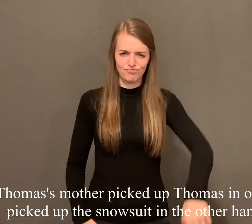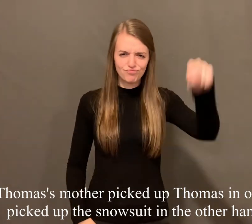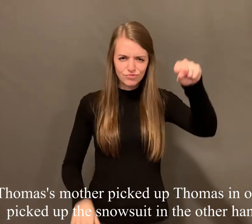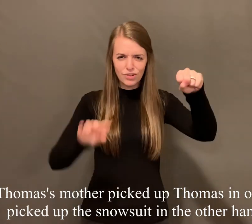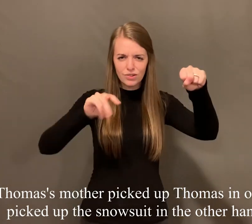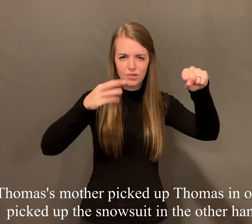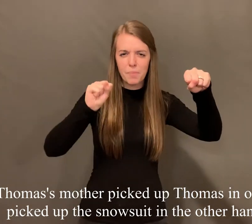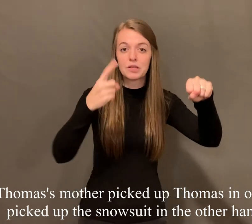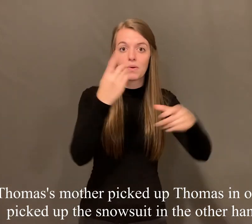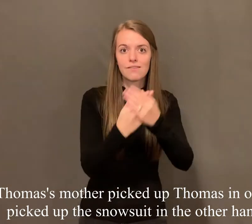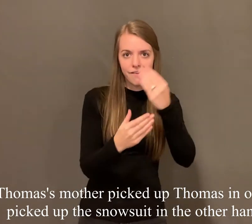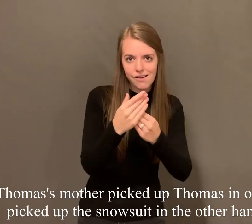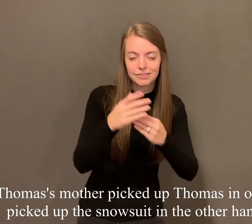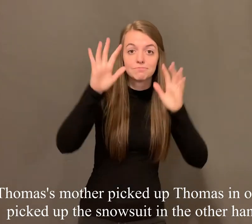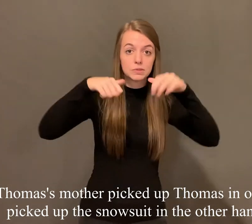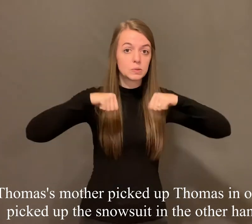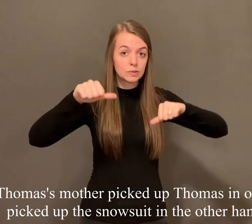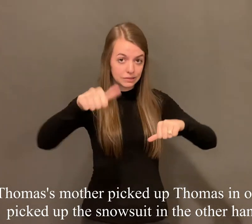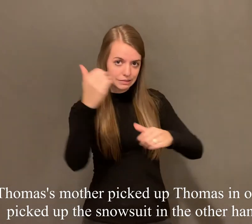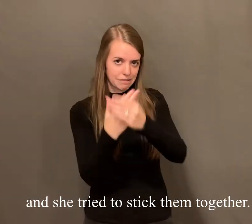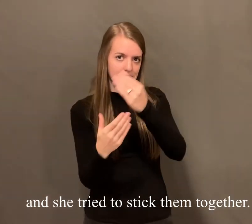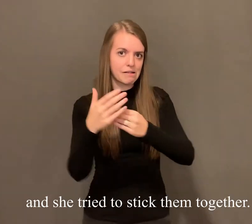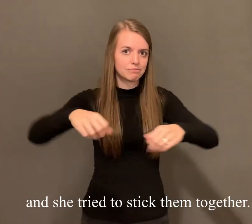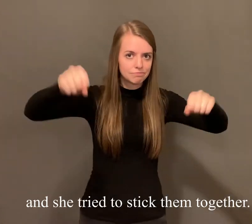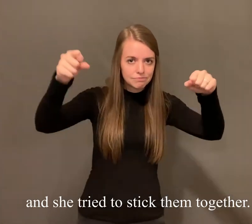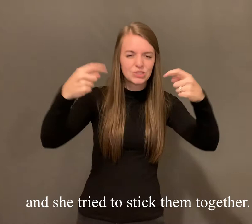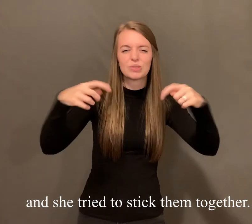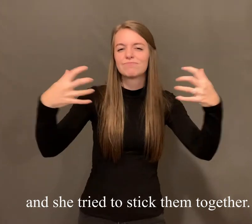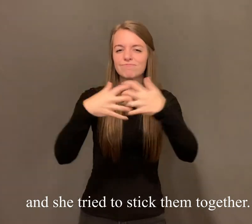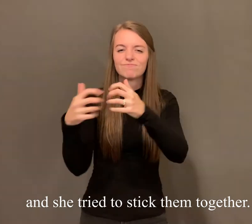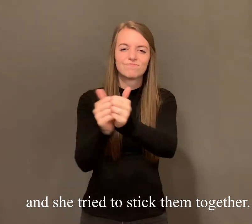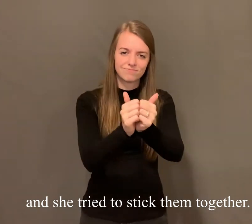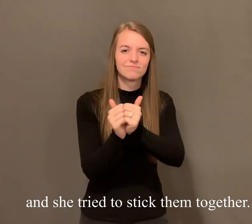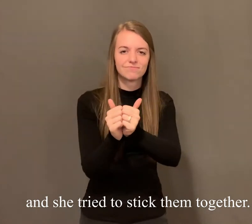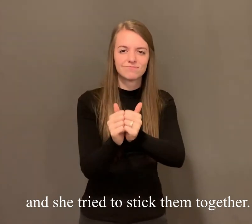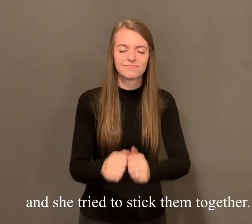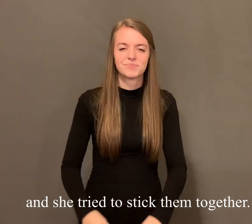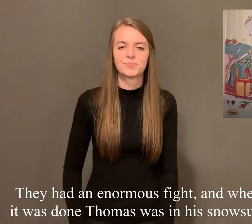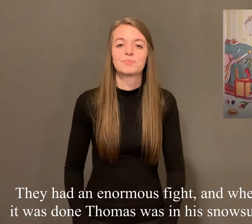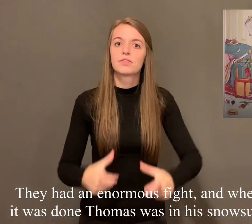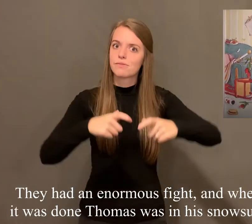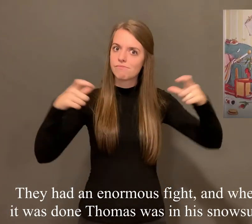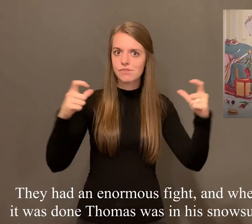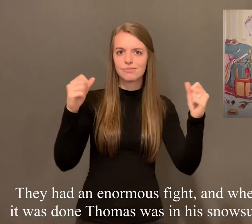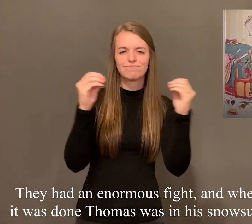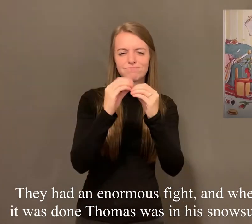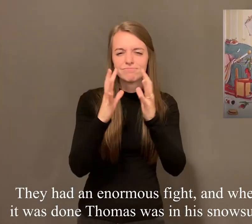up thomas in one hand picked up the snowsuit in the other hand and she tried to stick them together they had an enormous fight